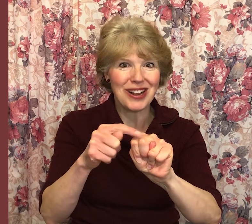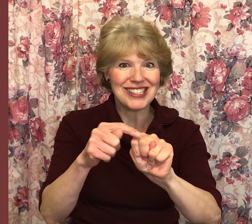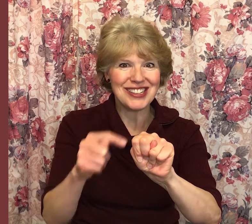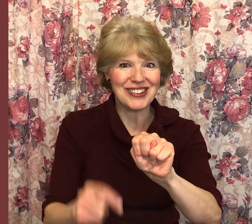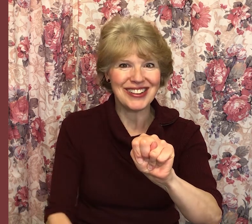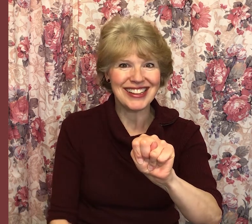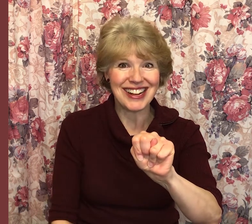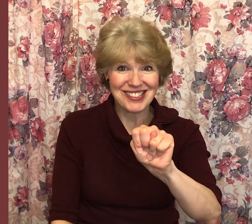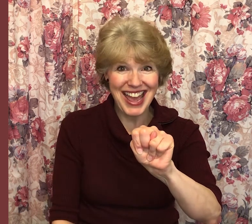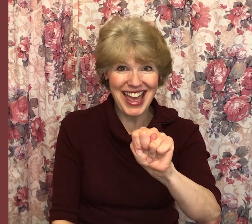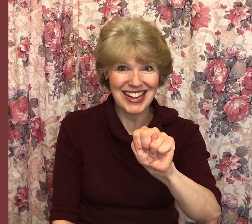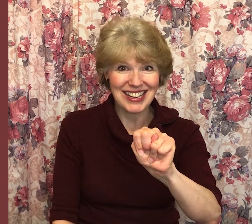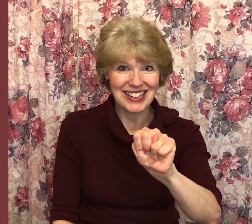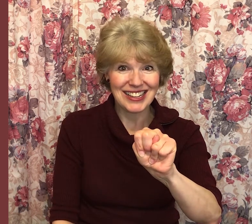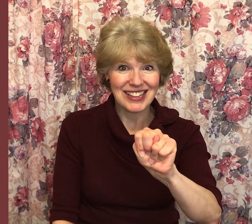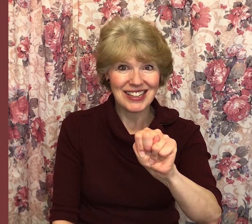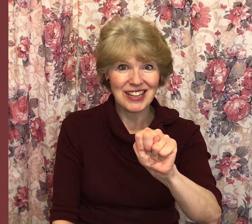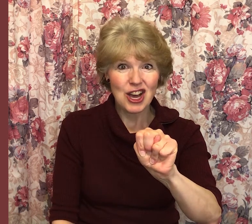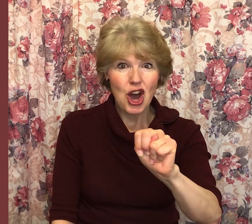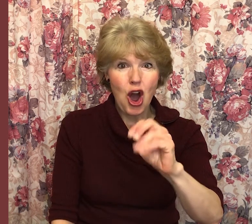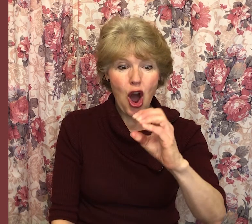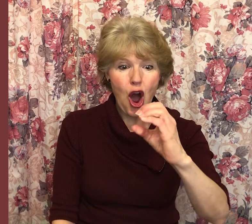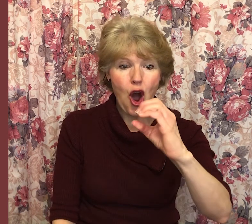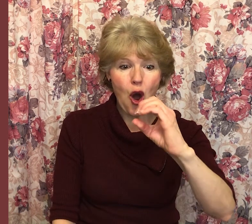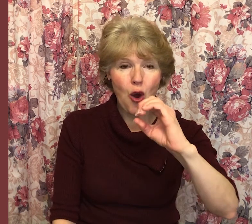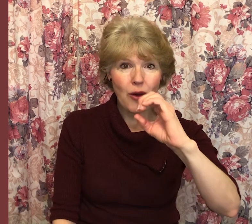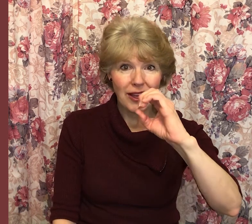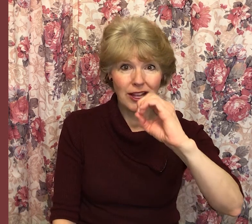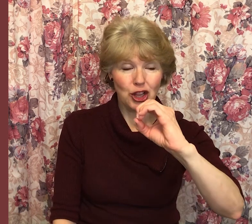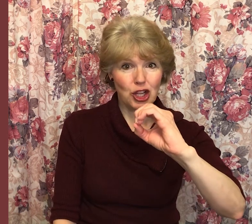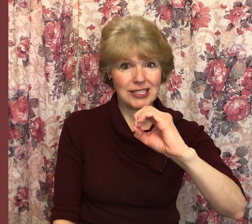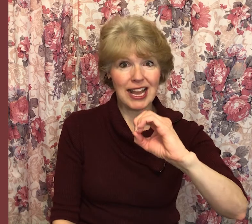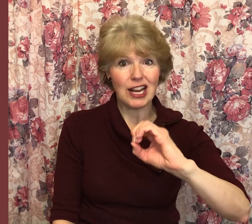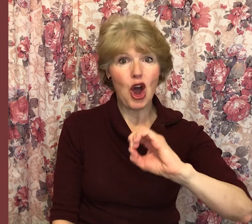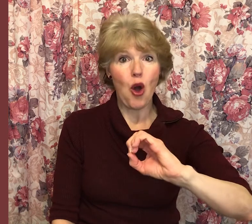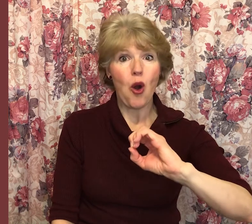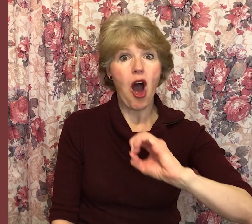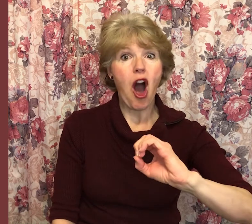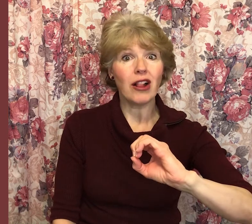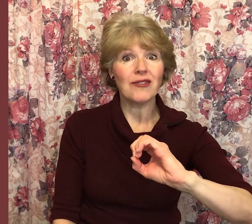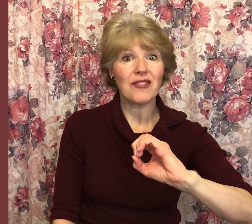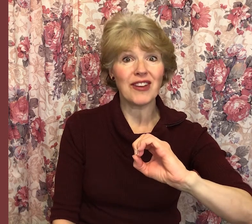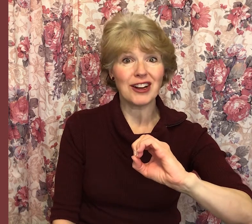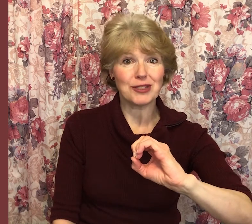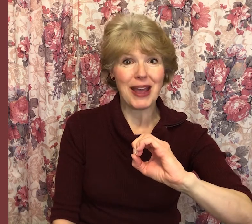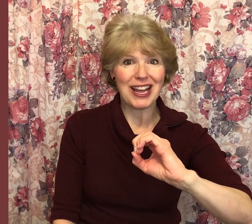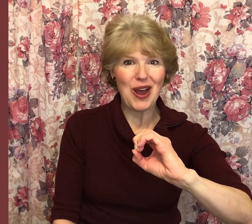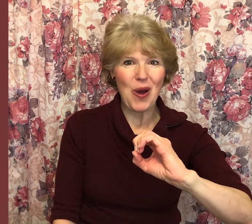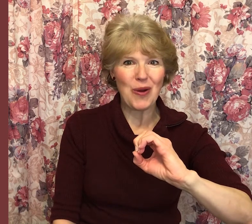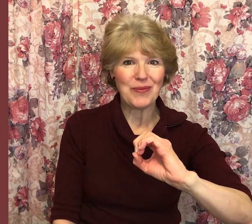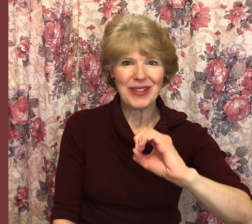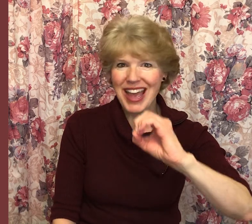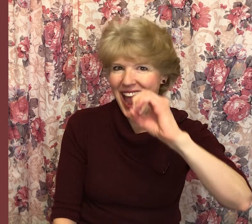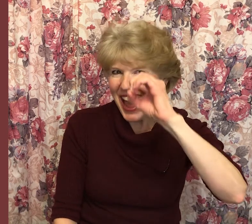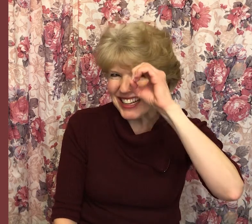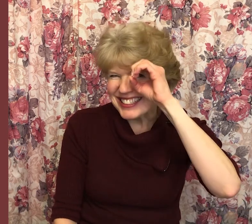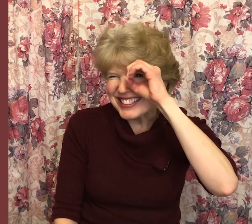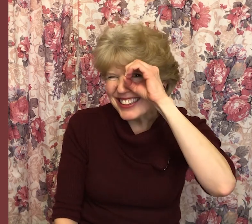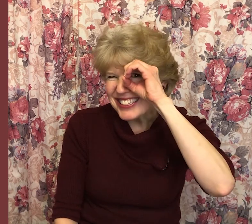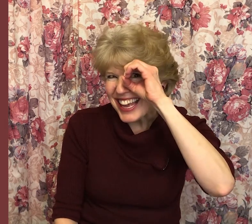One, two. There's N. O looks like an O. All of the fingers make an O, and it looks like